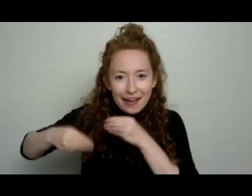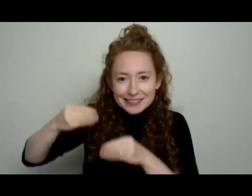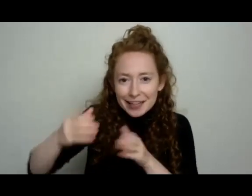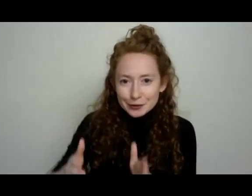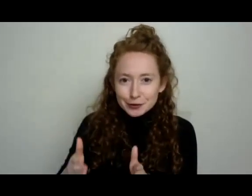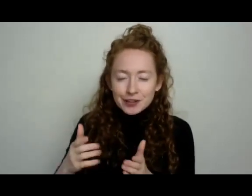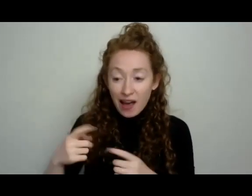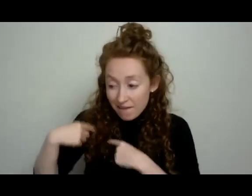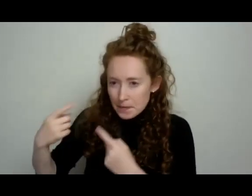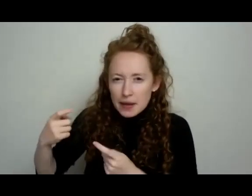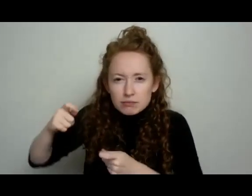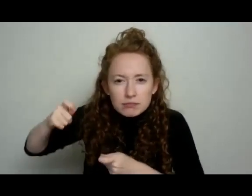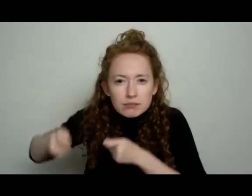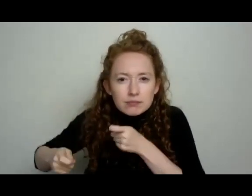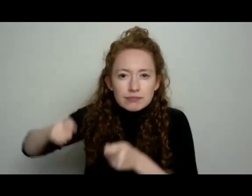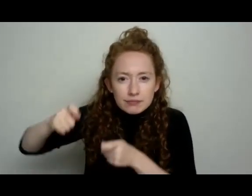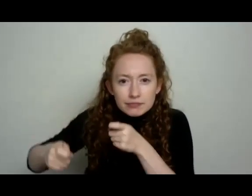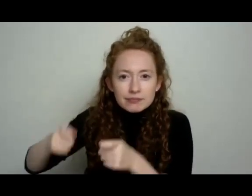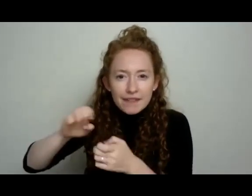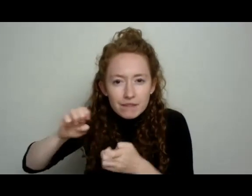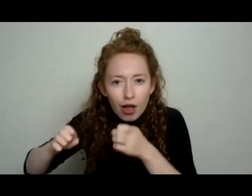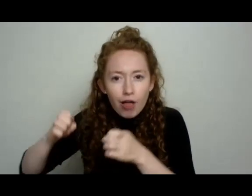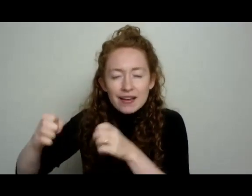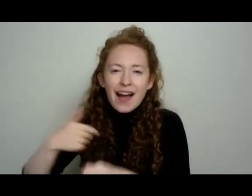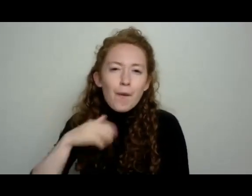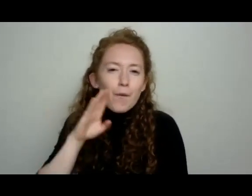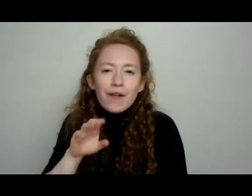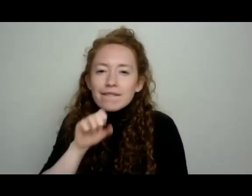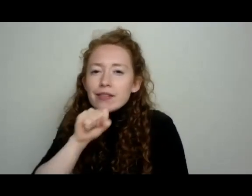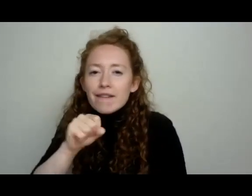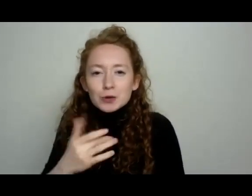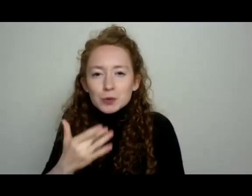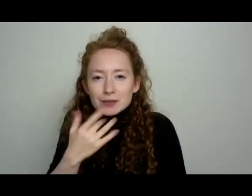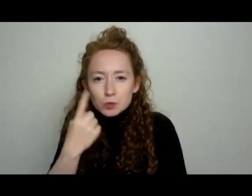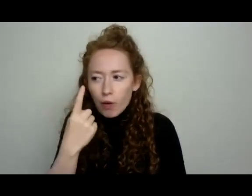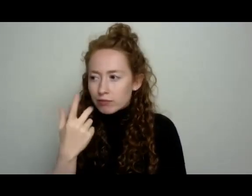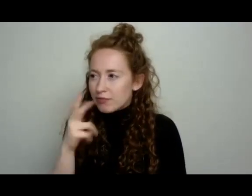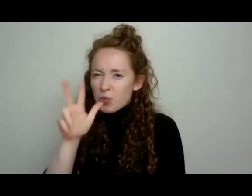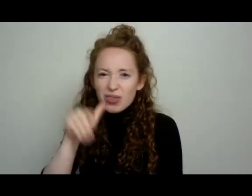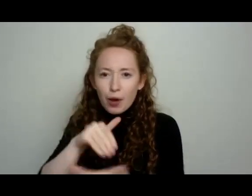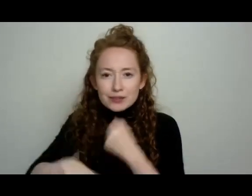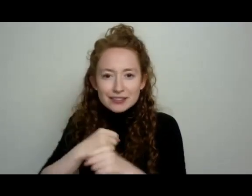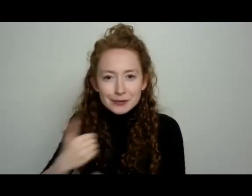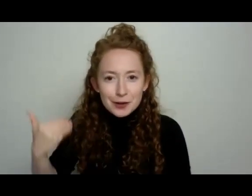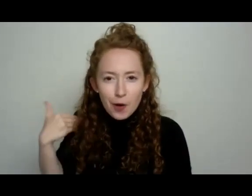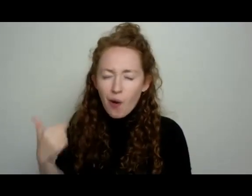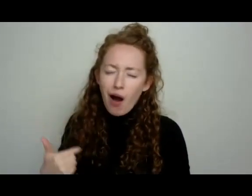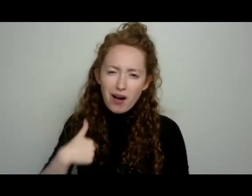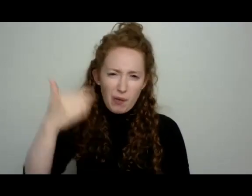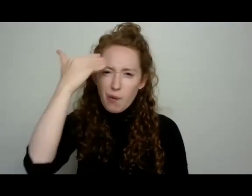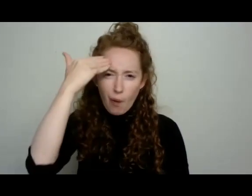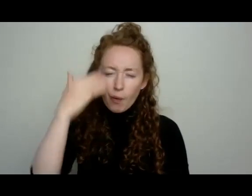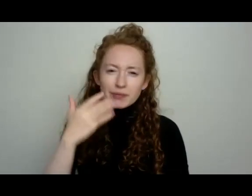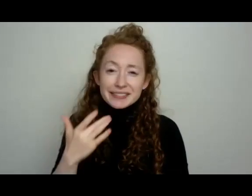cucumber 500 and 3000 years ago, I'm 100% confident that they would have been a